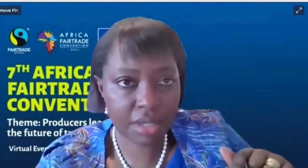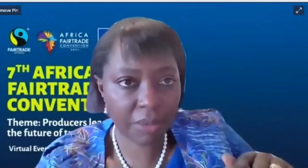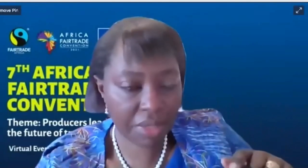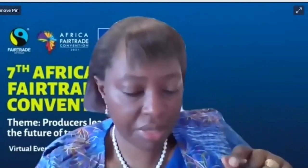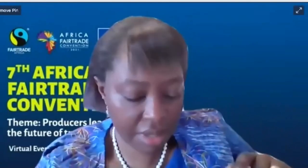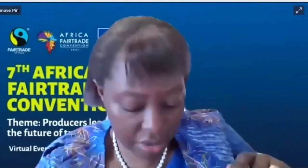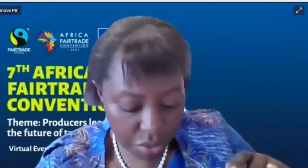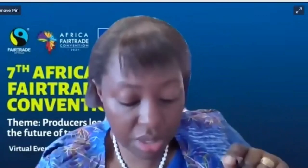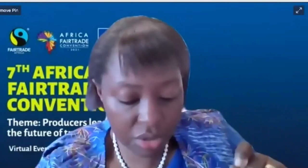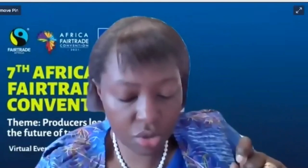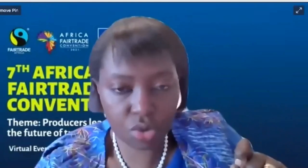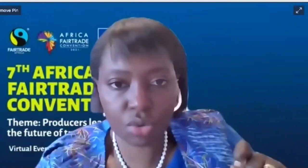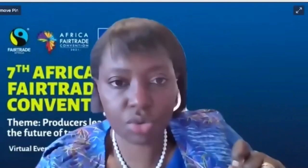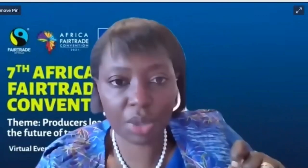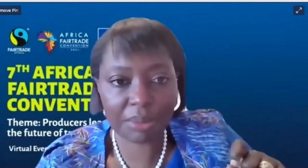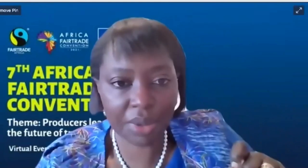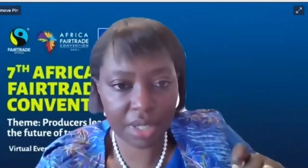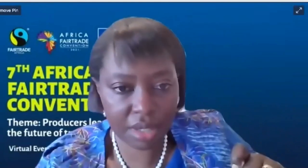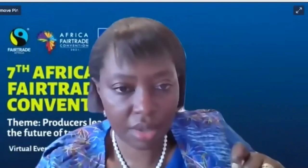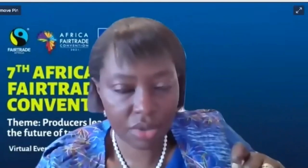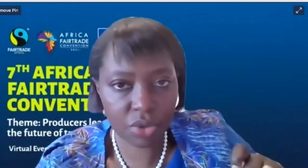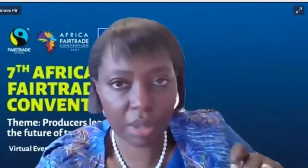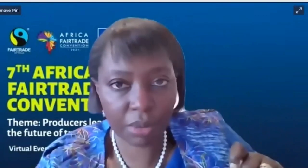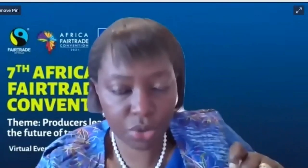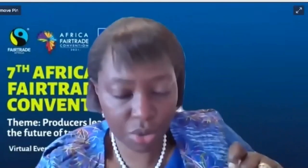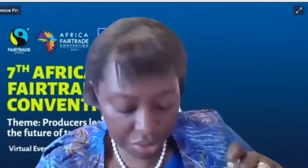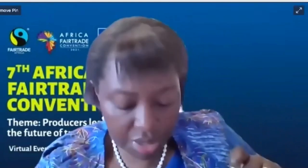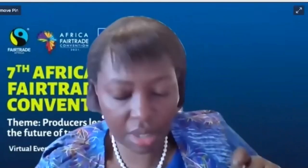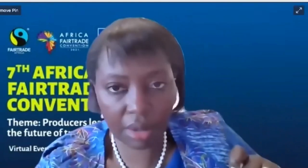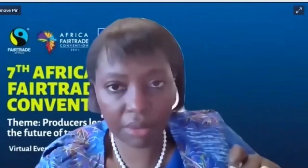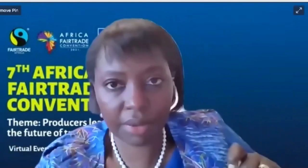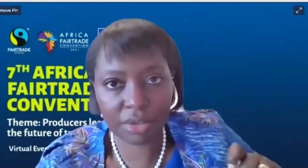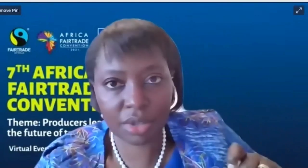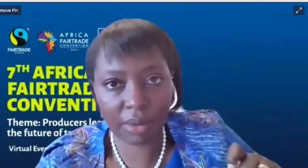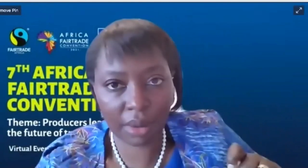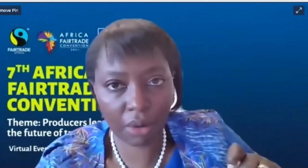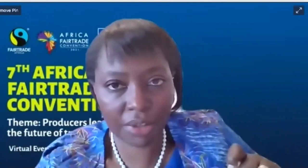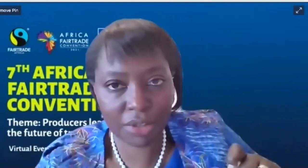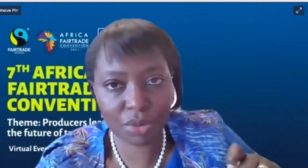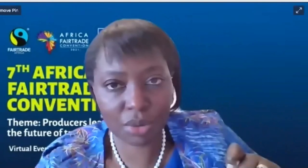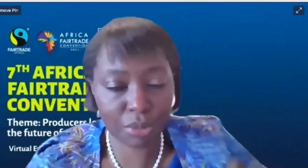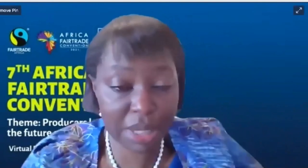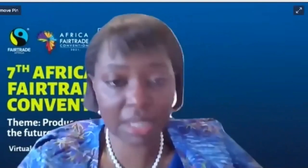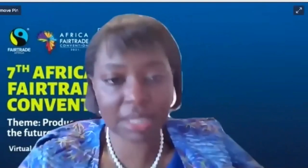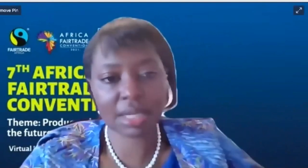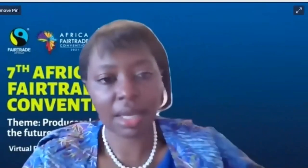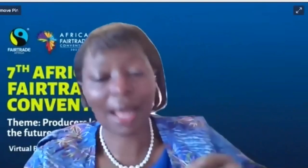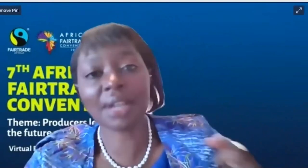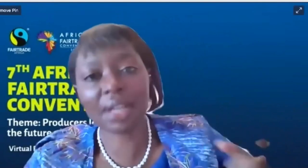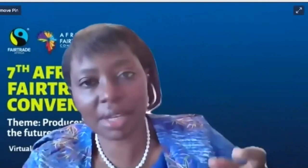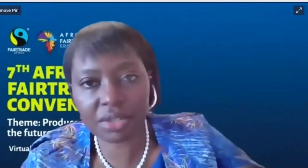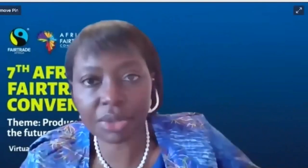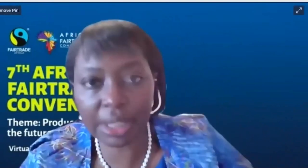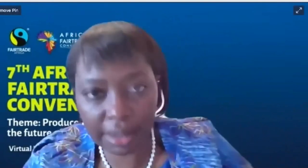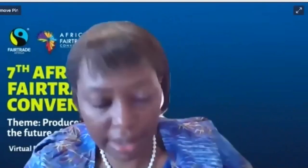things that we need to, to embrace, so that we're able to increase our, well, our offer to, to business and relevance really